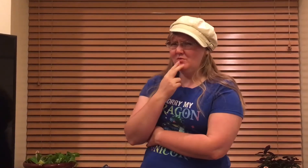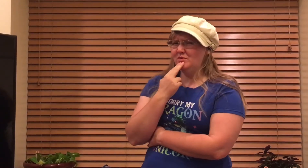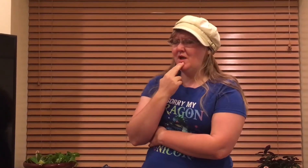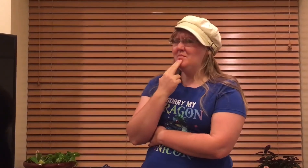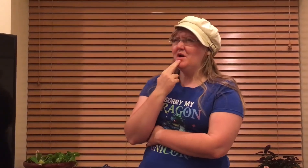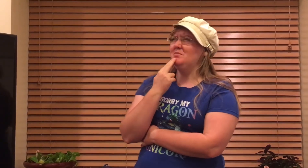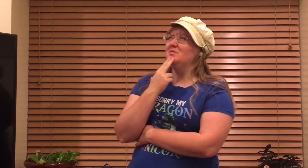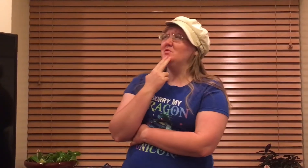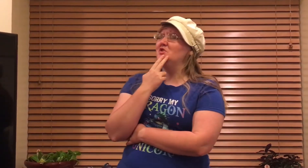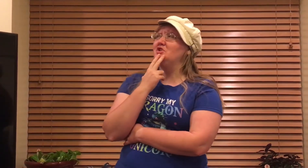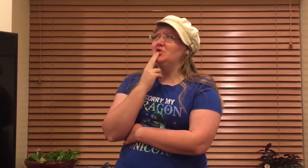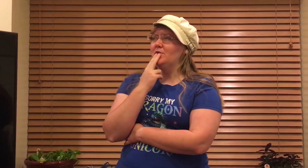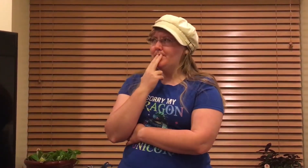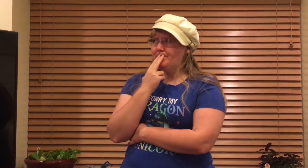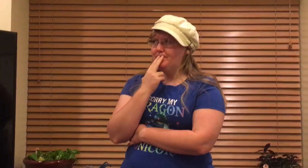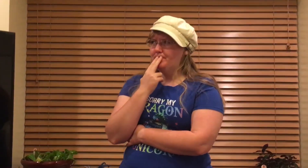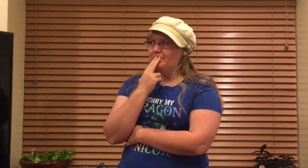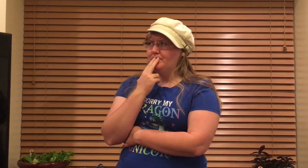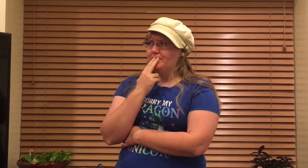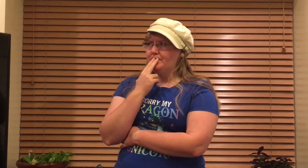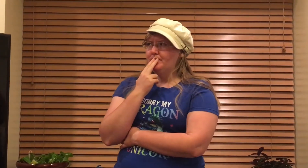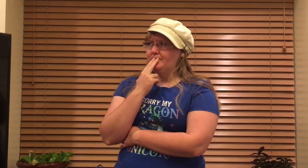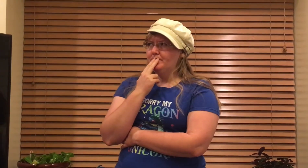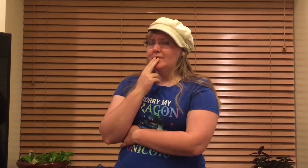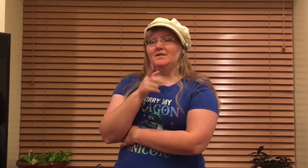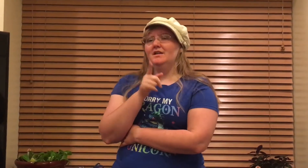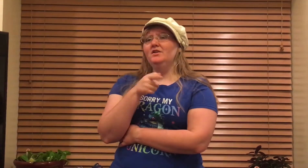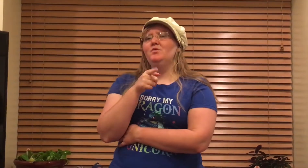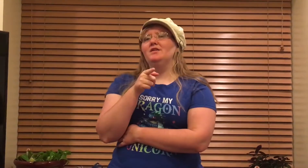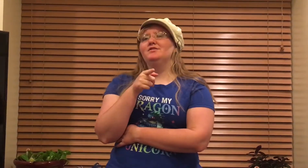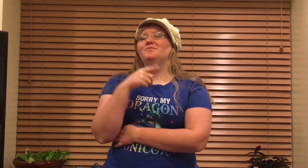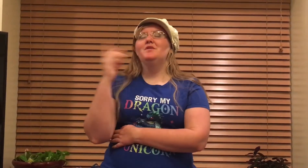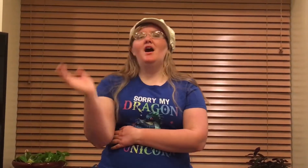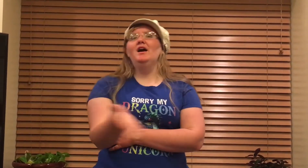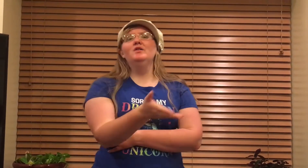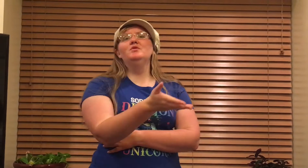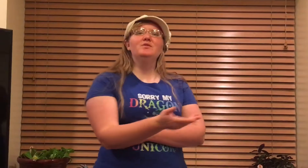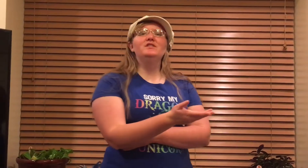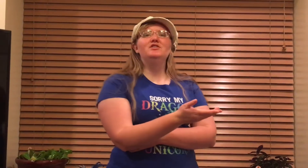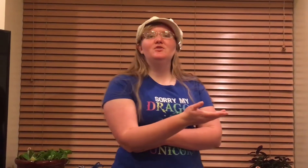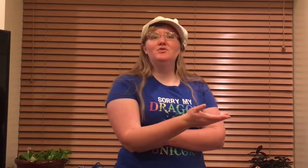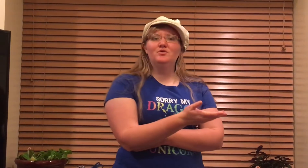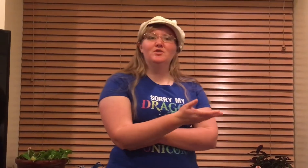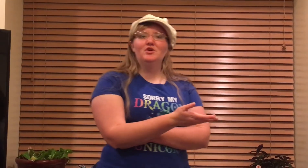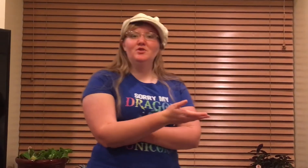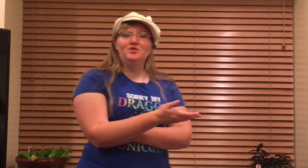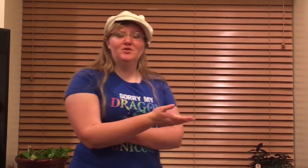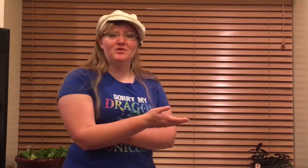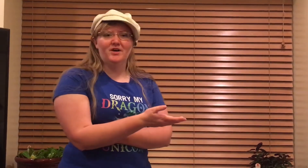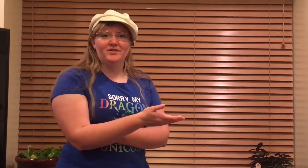would and my people would do. Tell you what, I will release you to return to your daughter.